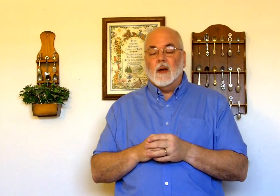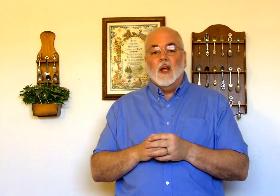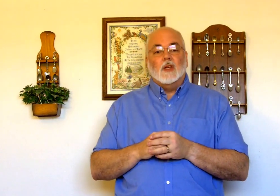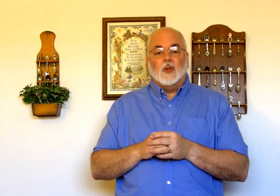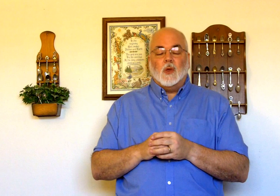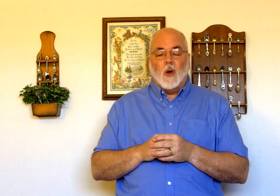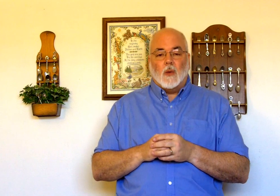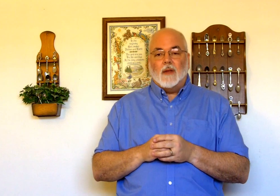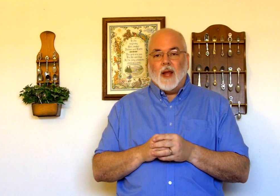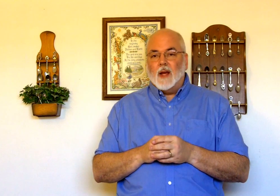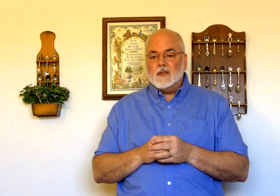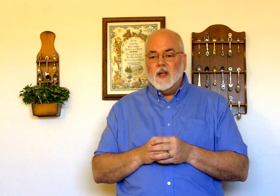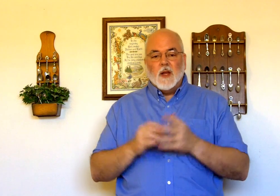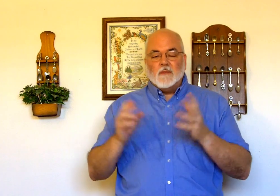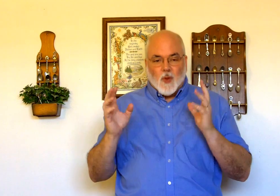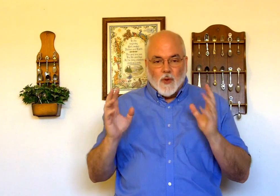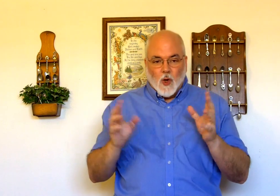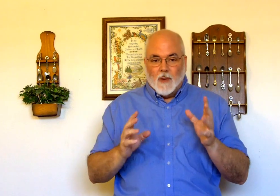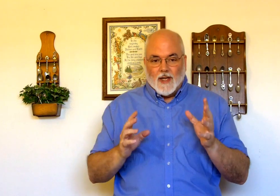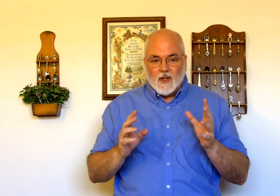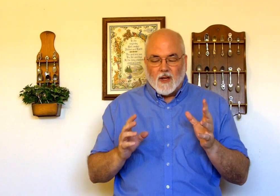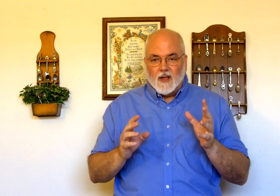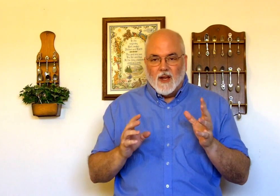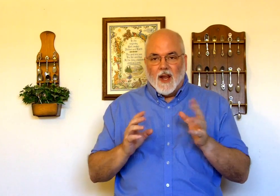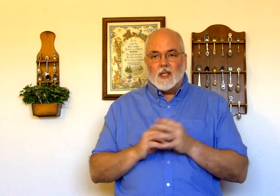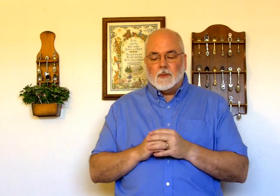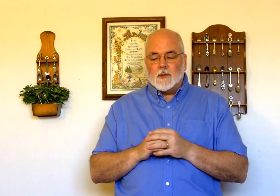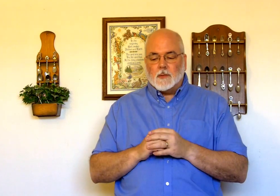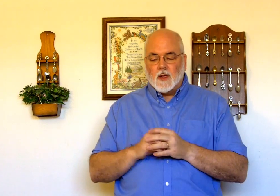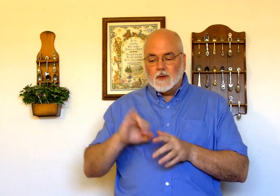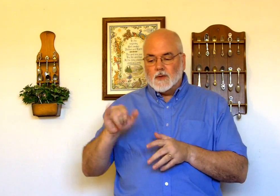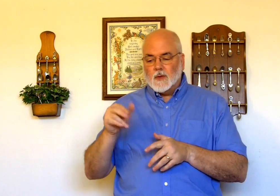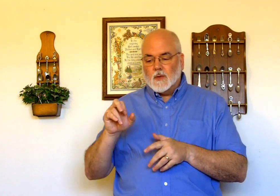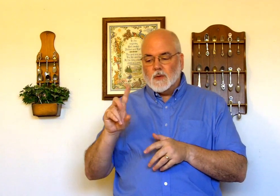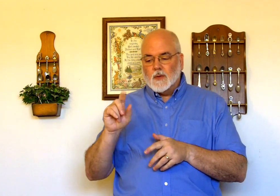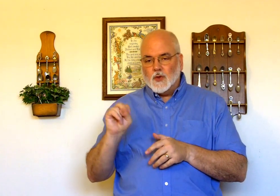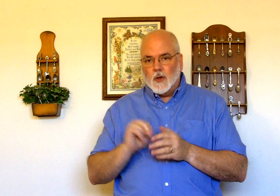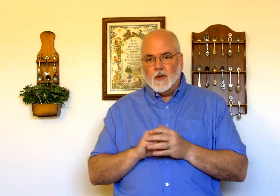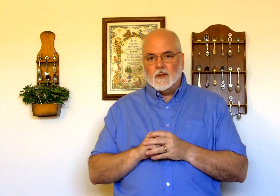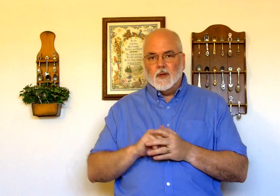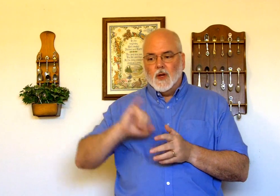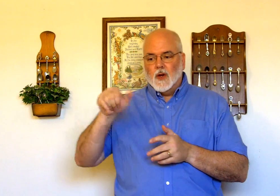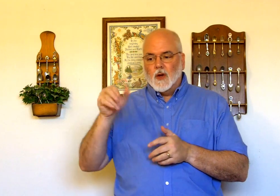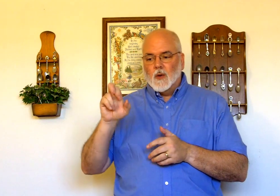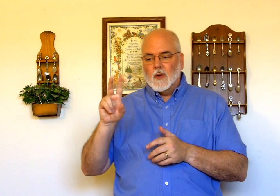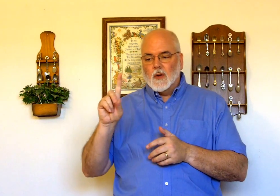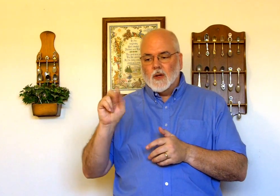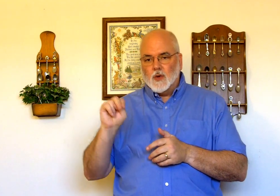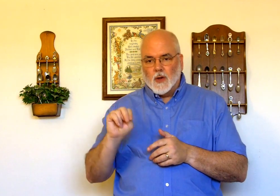so just walk around the house when nobody's looking and Jordan Jordan